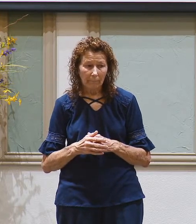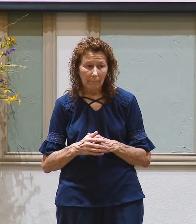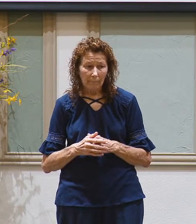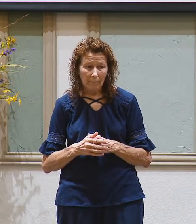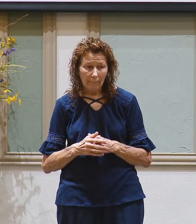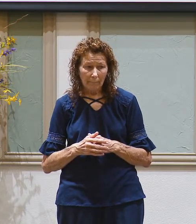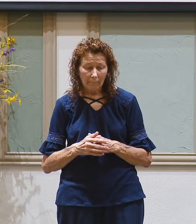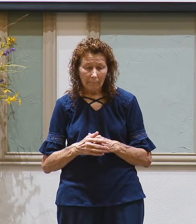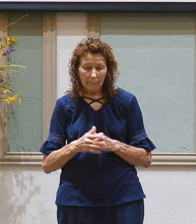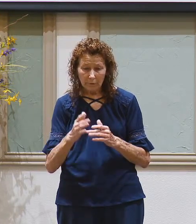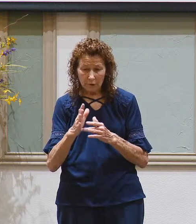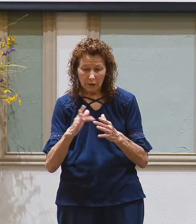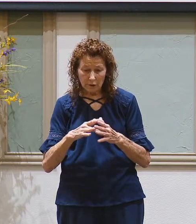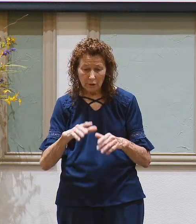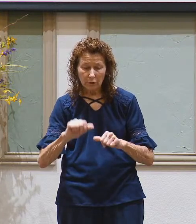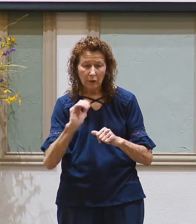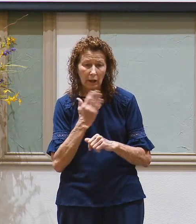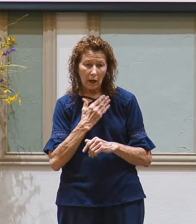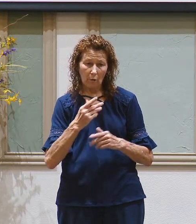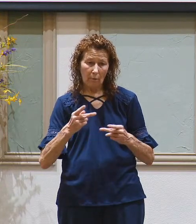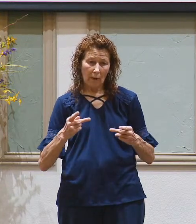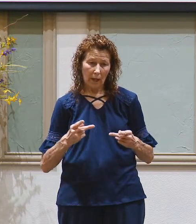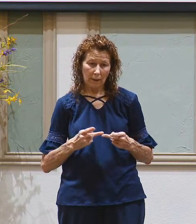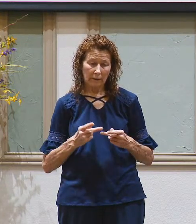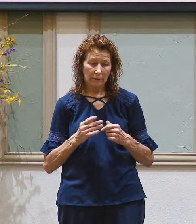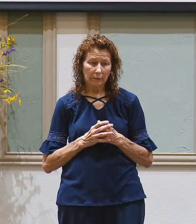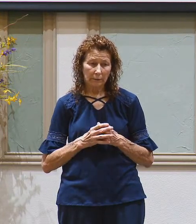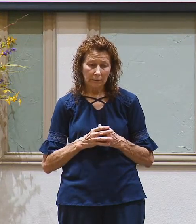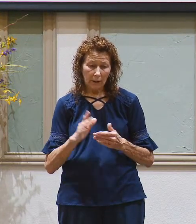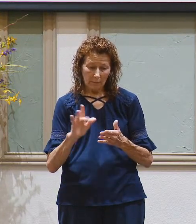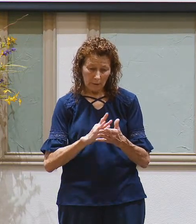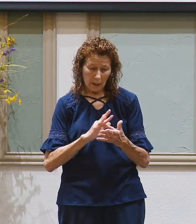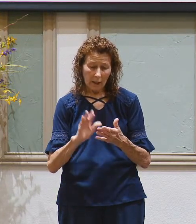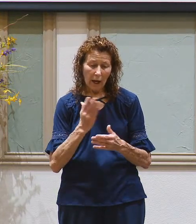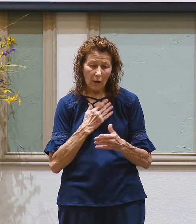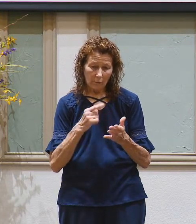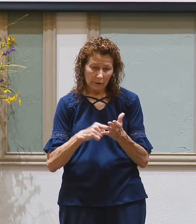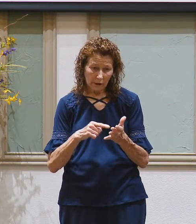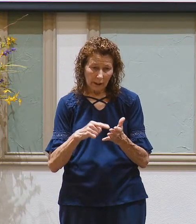he took our place he paid our debt